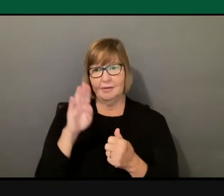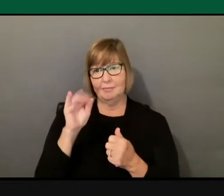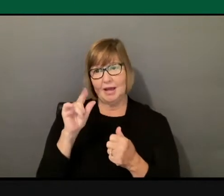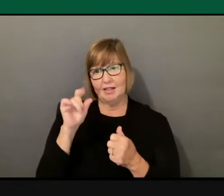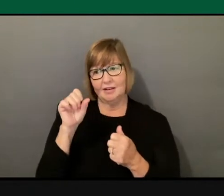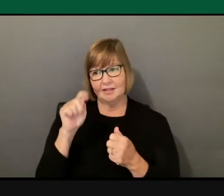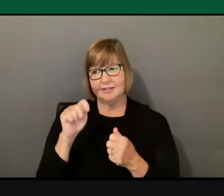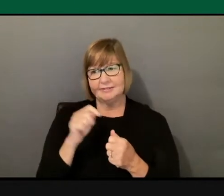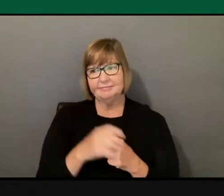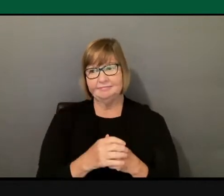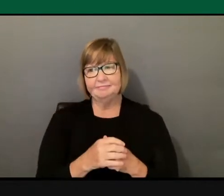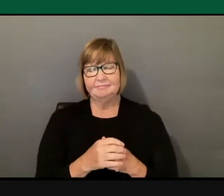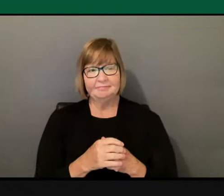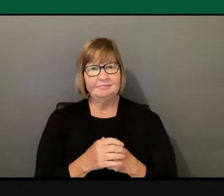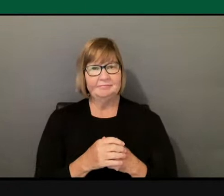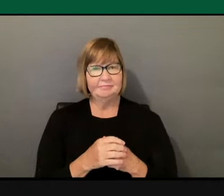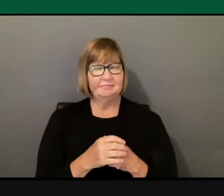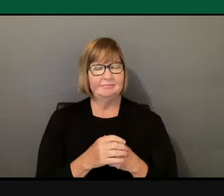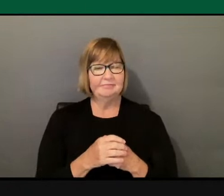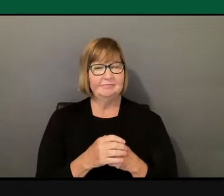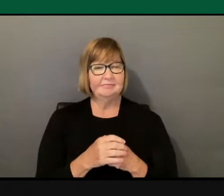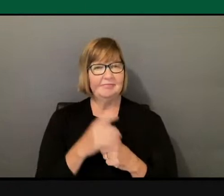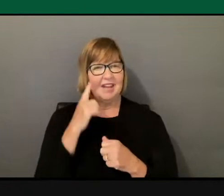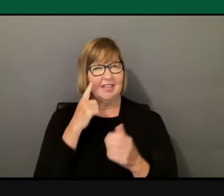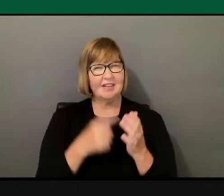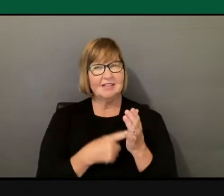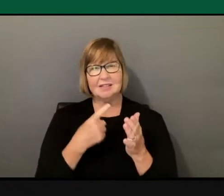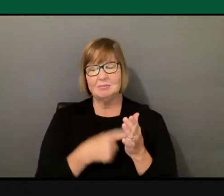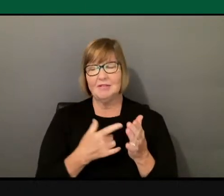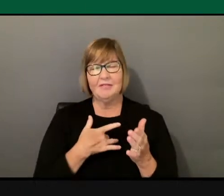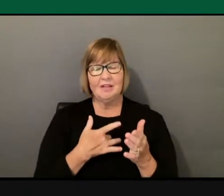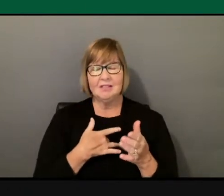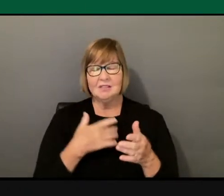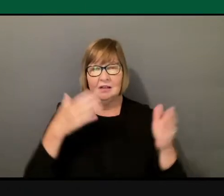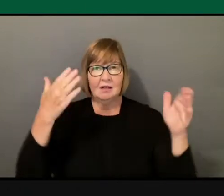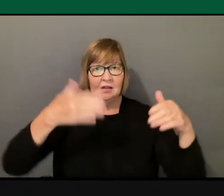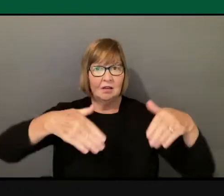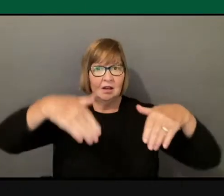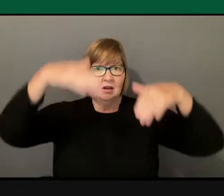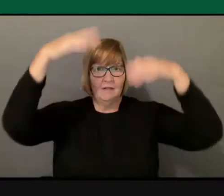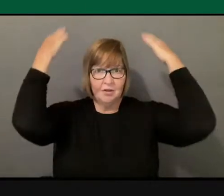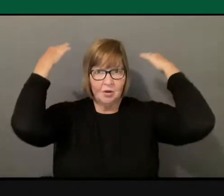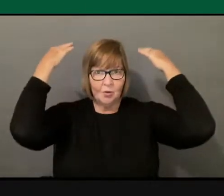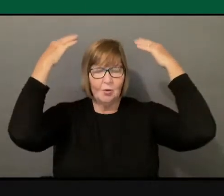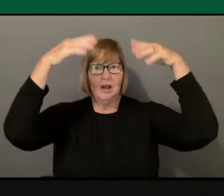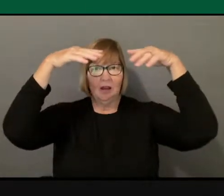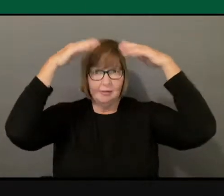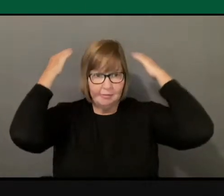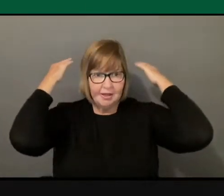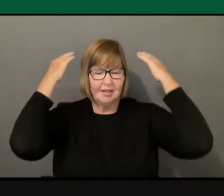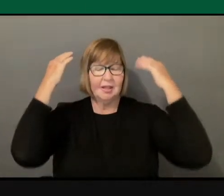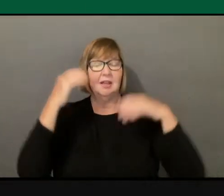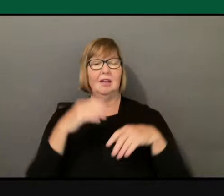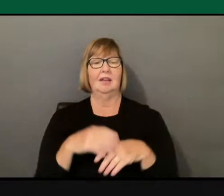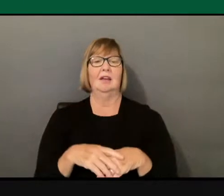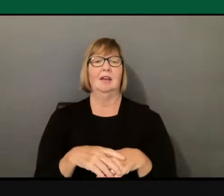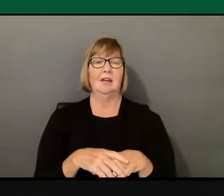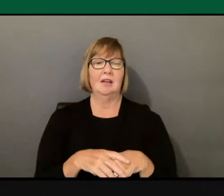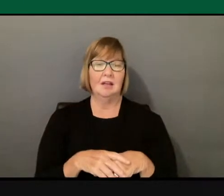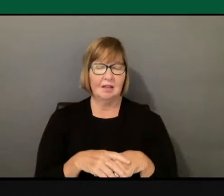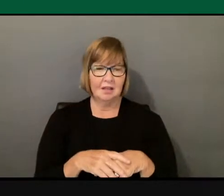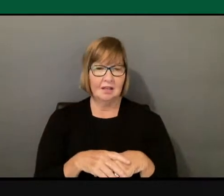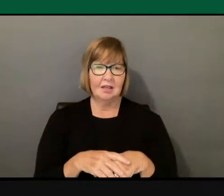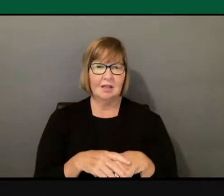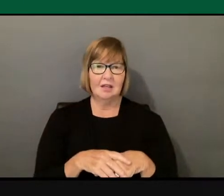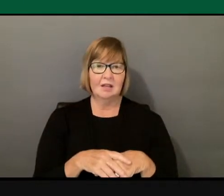I think sometimes it can feel overwhelming because it's so high. But I think it's also